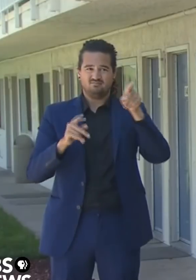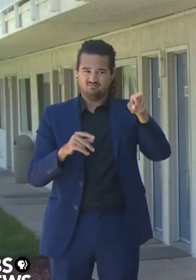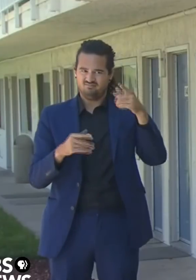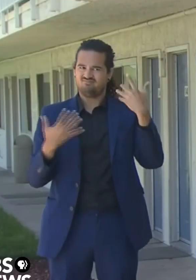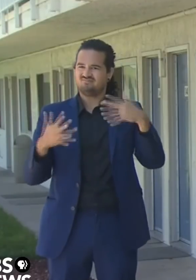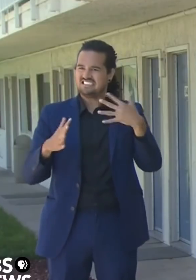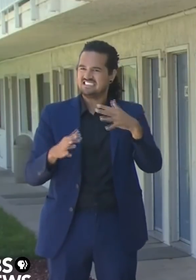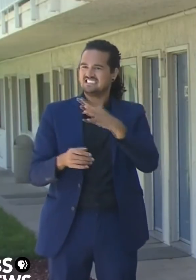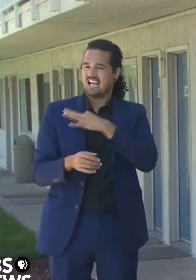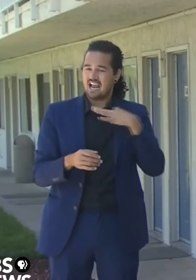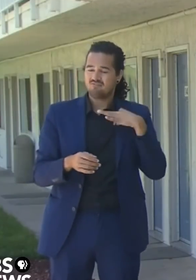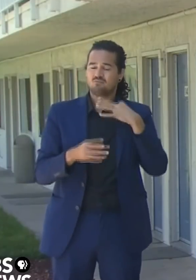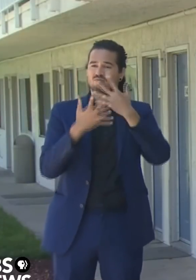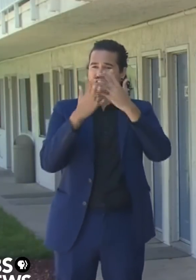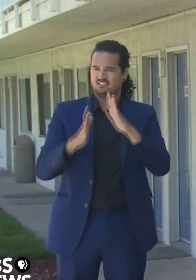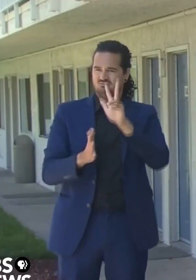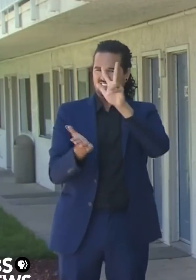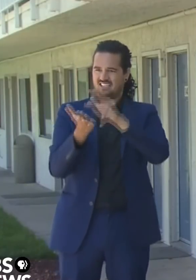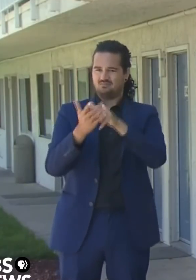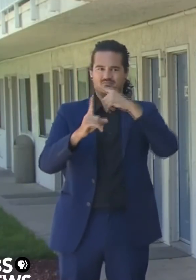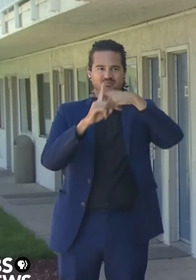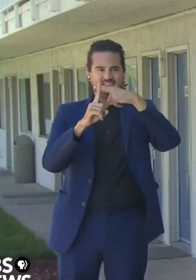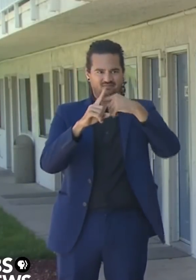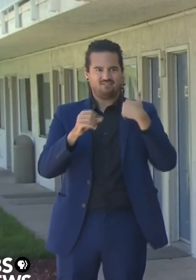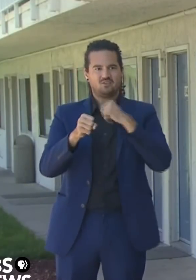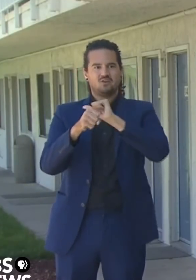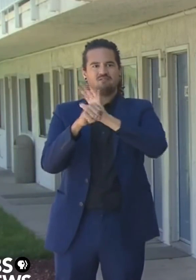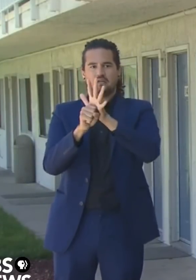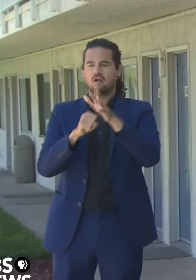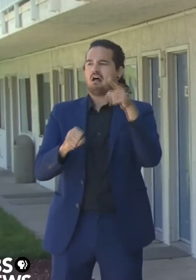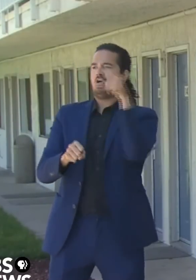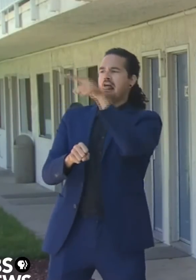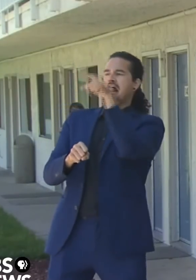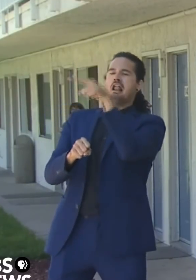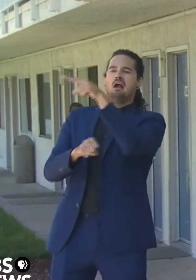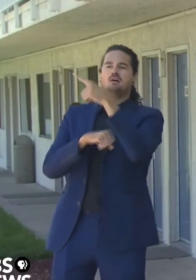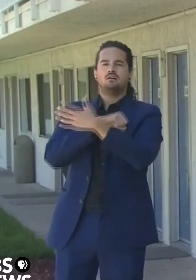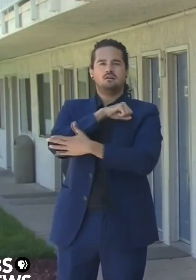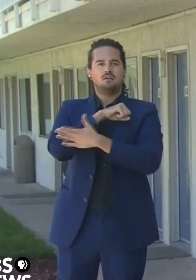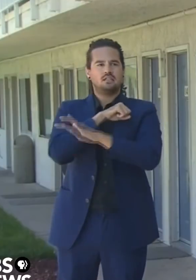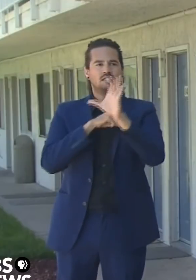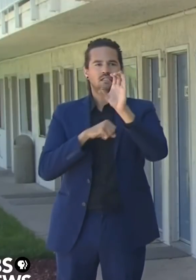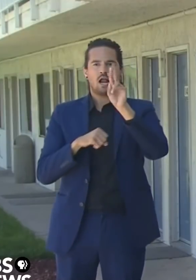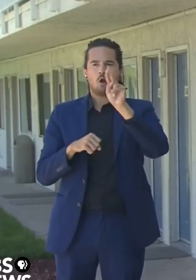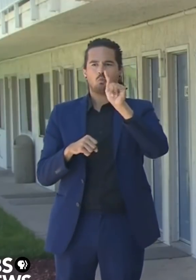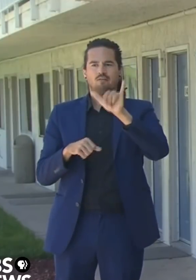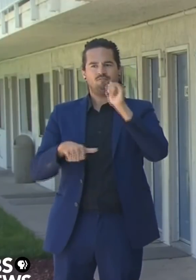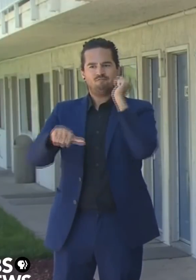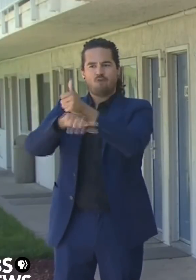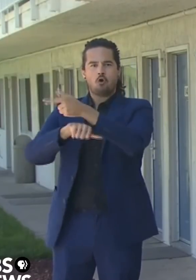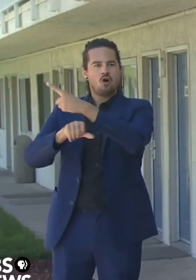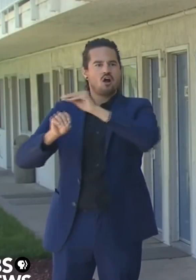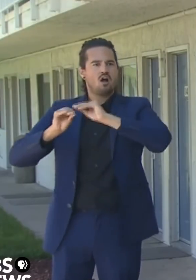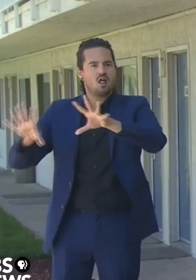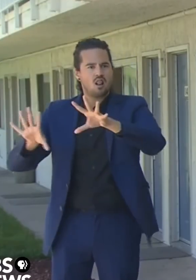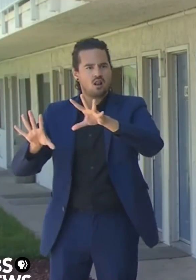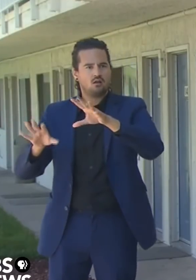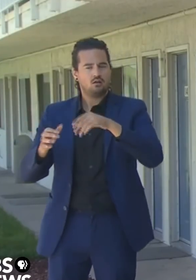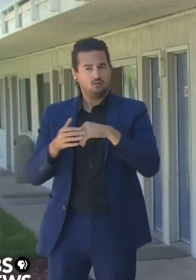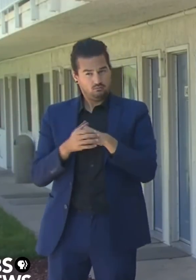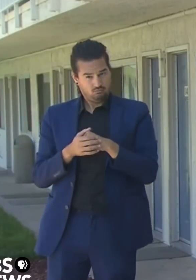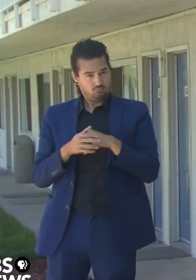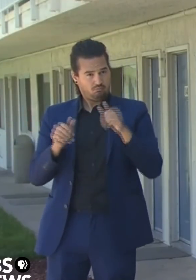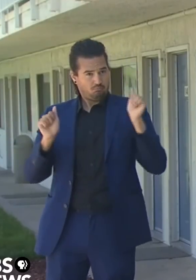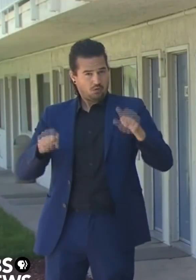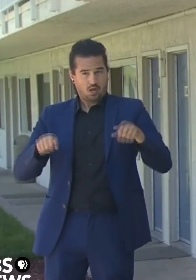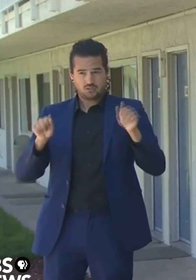containing the spread of the virus. Given the strategic and avoidable situation at the prison, how would you characterize the handling of